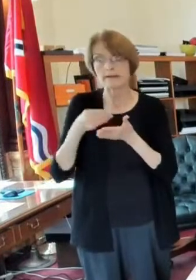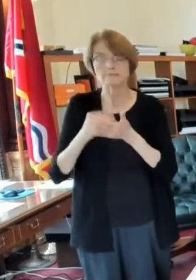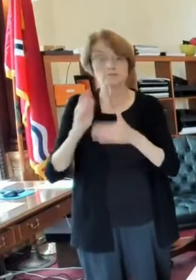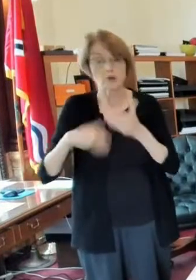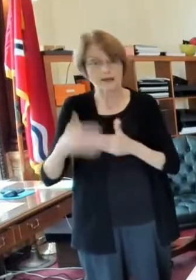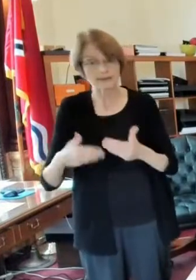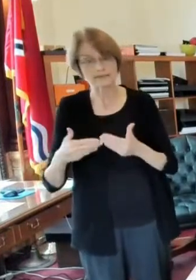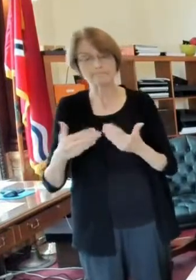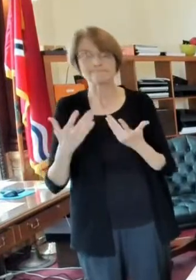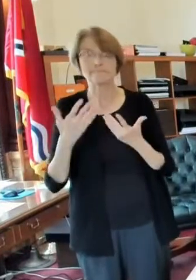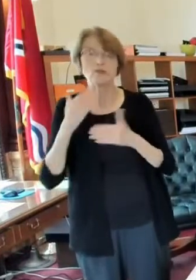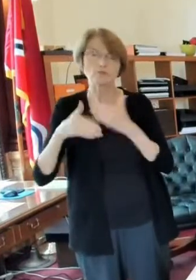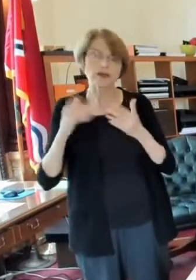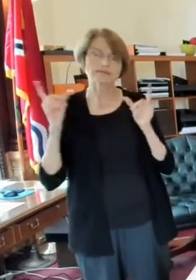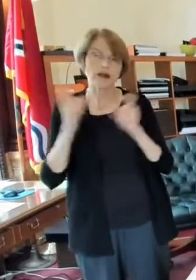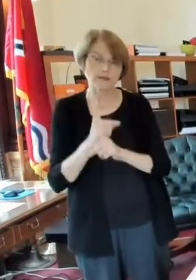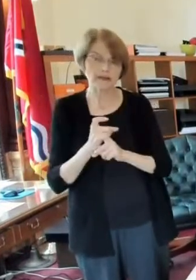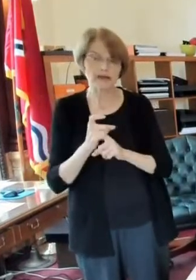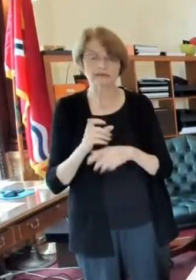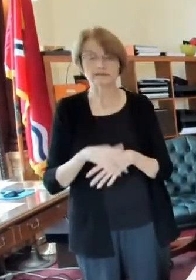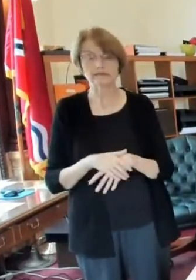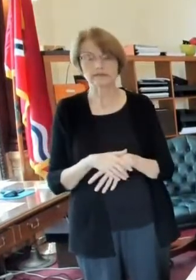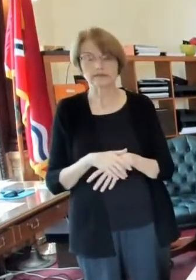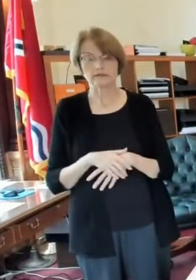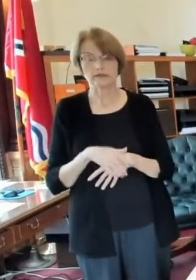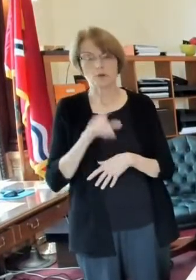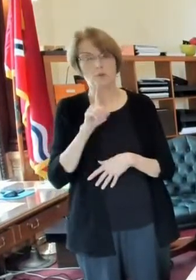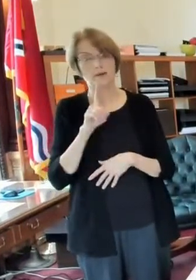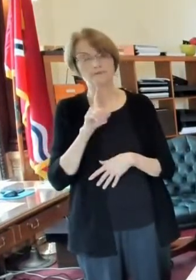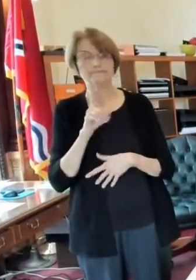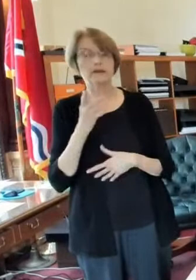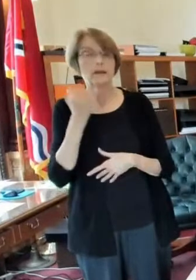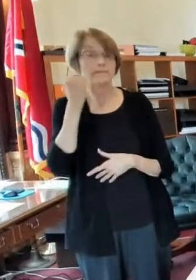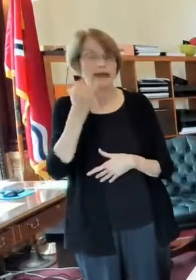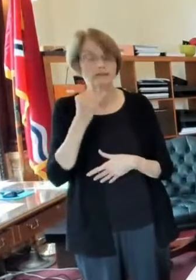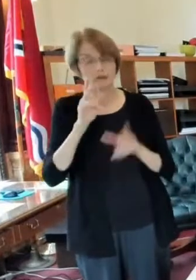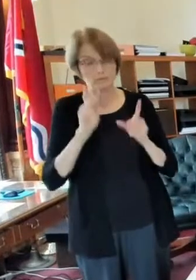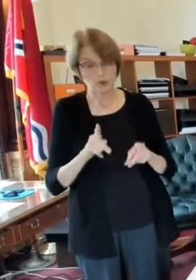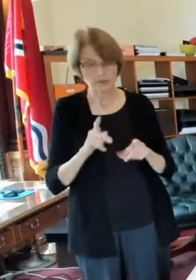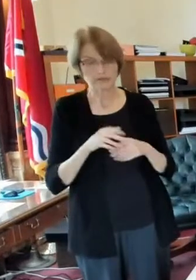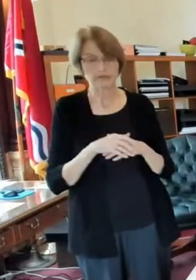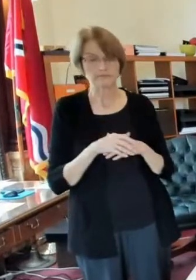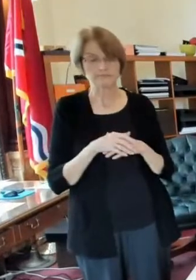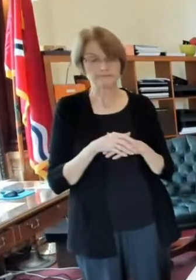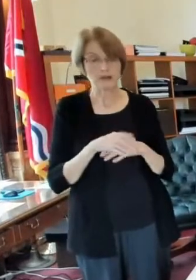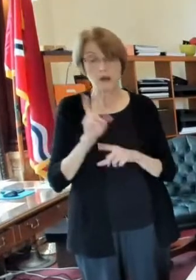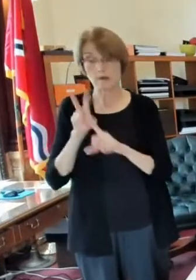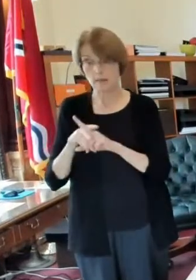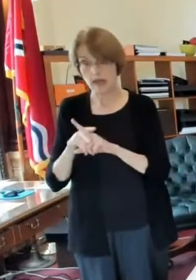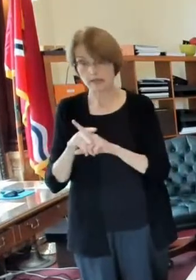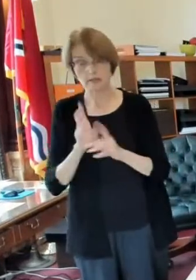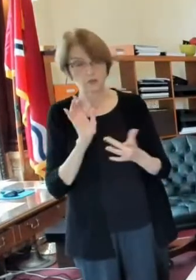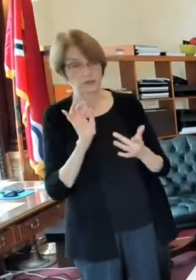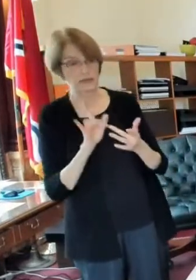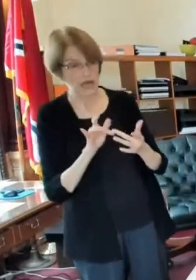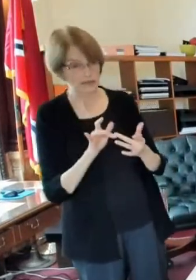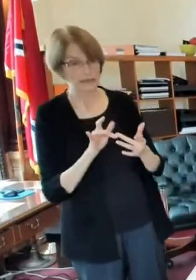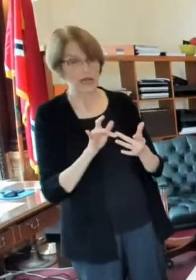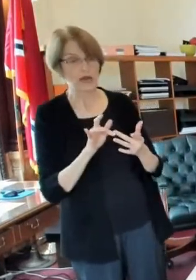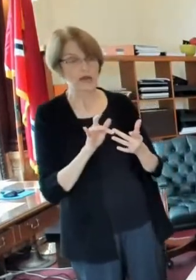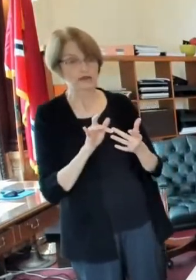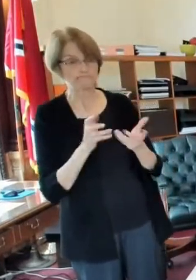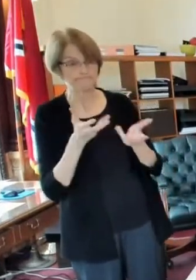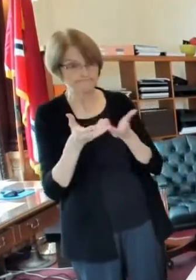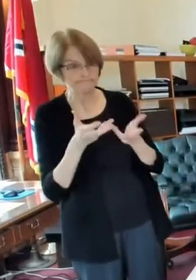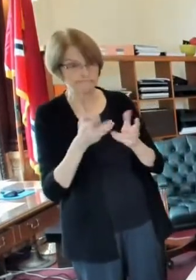complex i've got an application from a tenant let's say you got to contact that tenant get a hold of them get